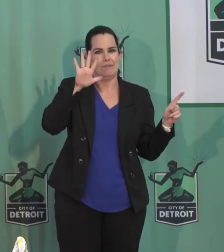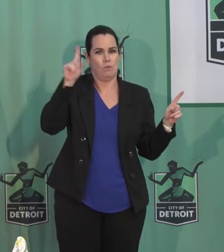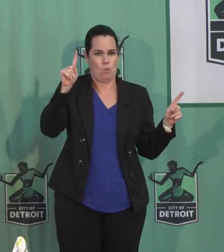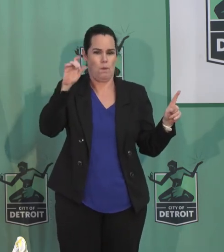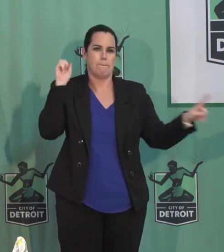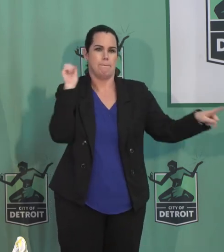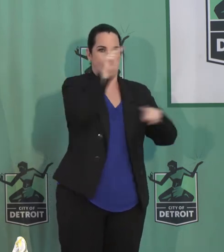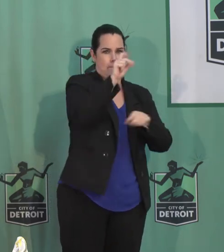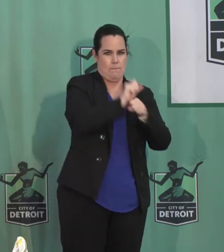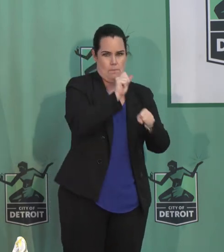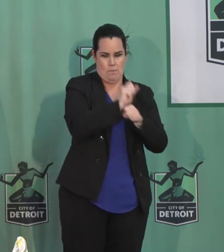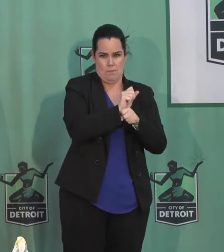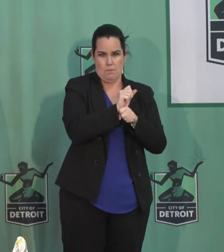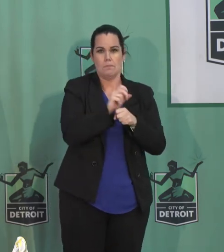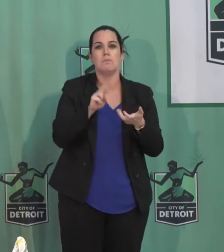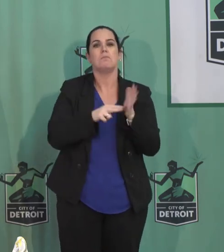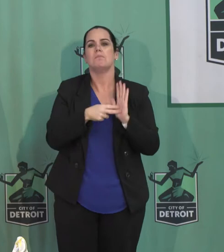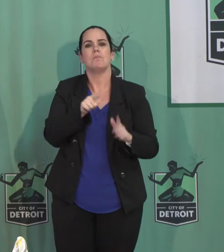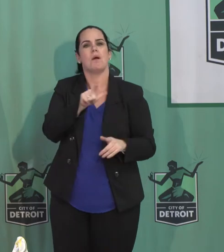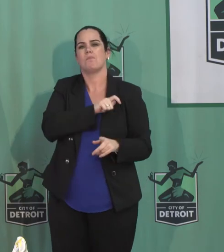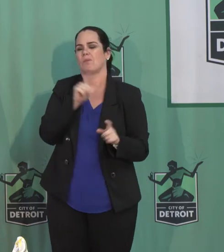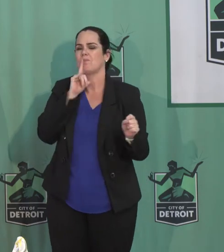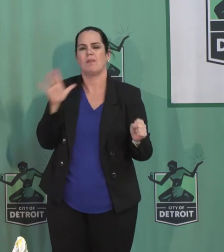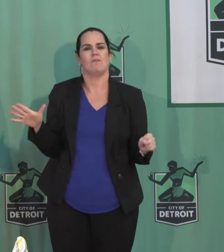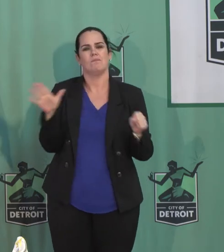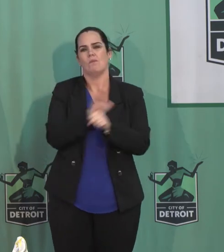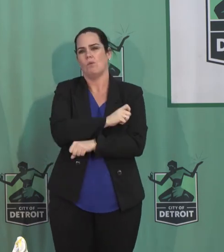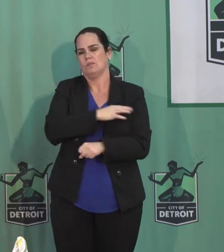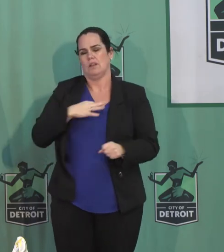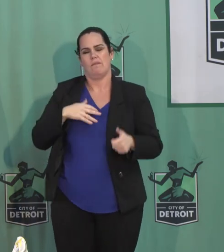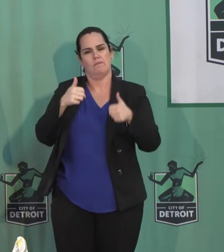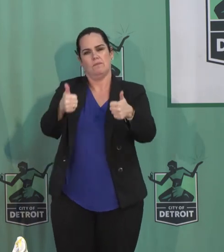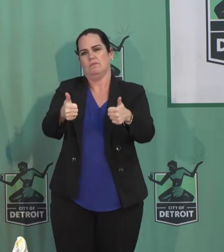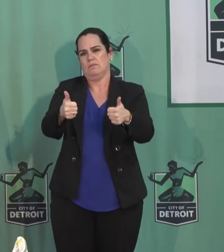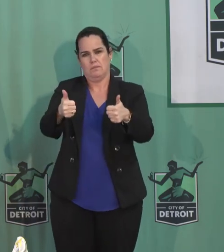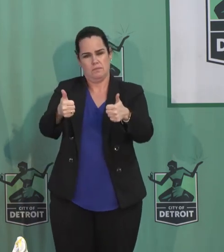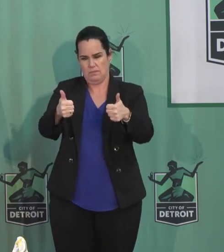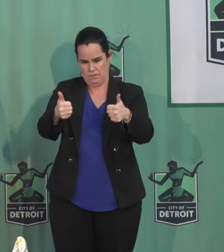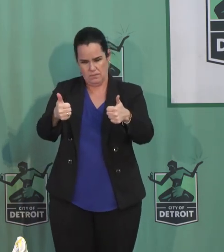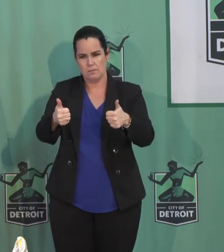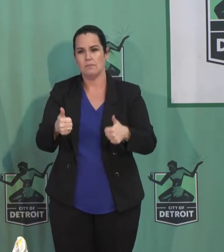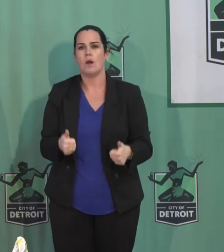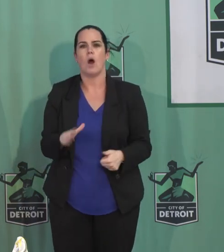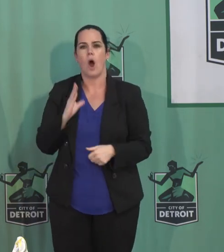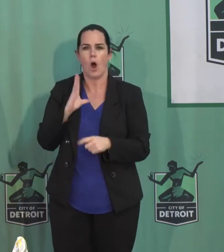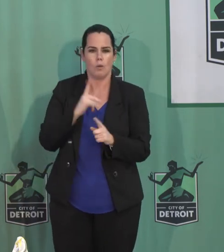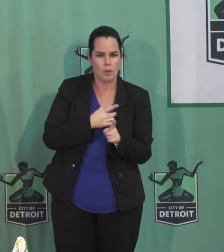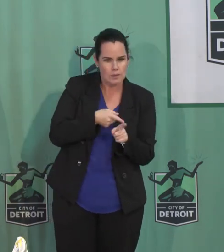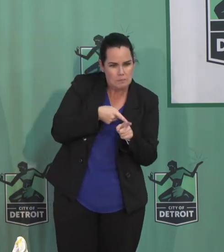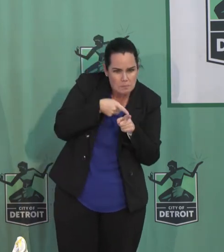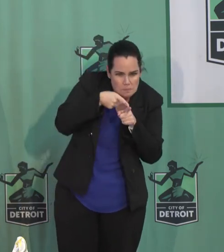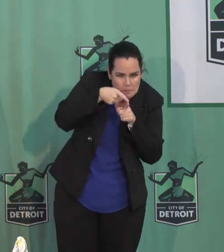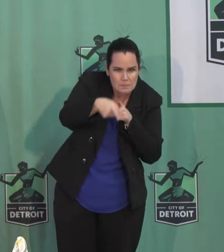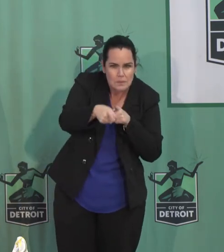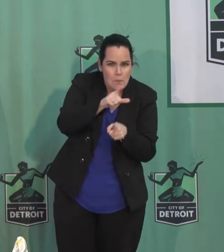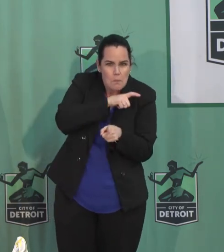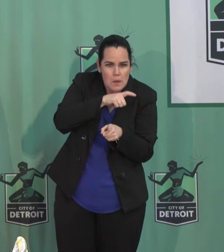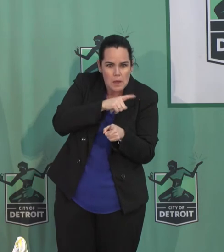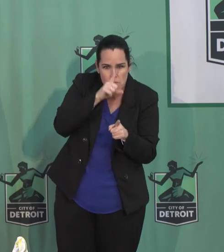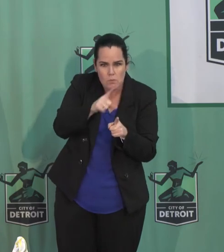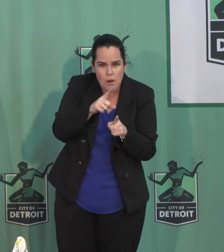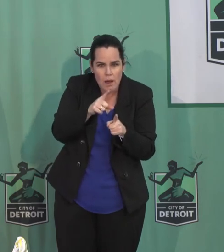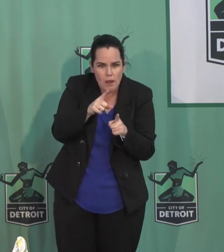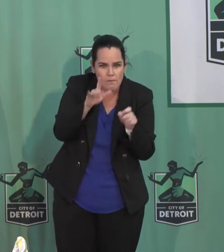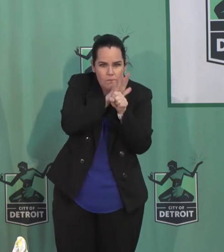the police department is staffing all the way back up now. The specialty squads are getting filled again as